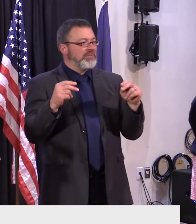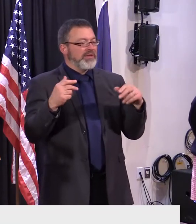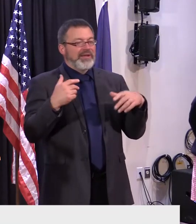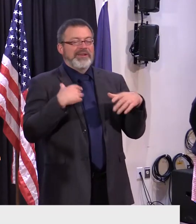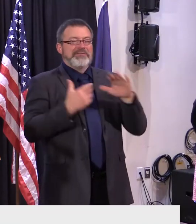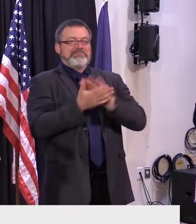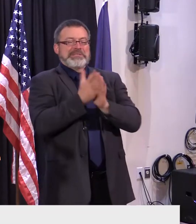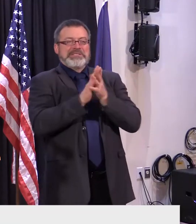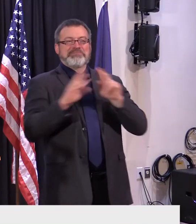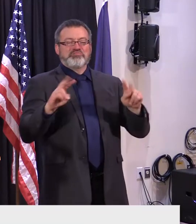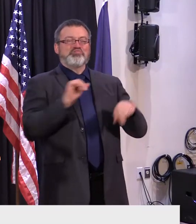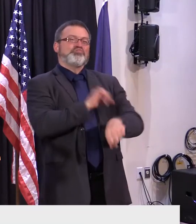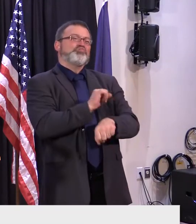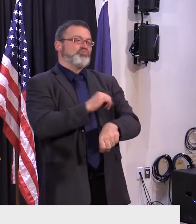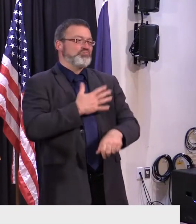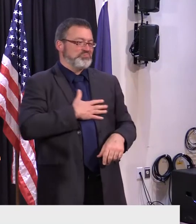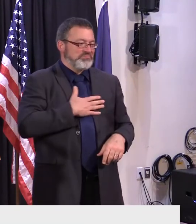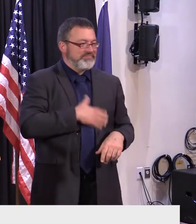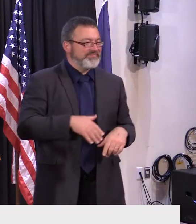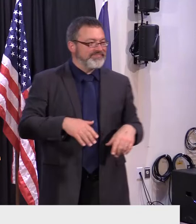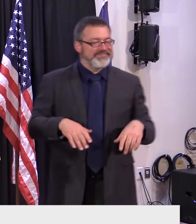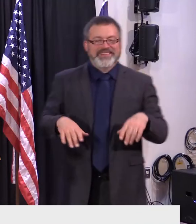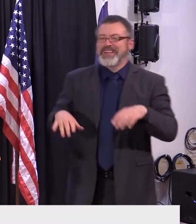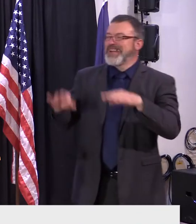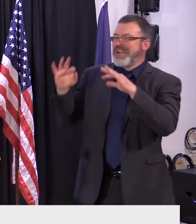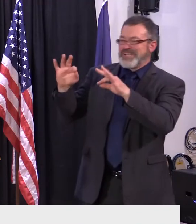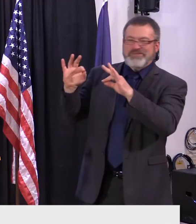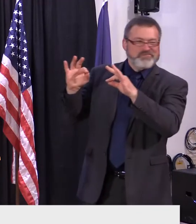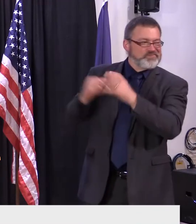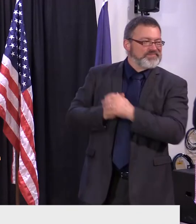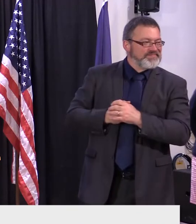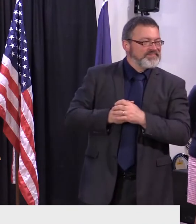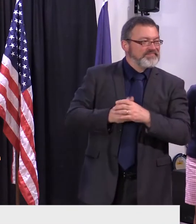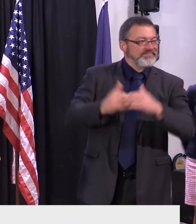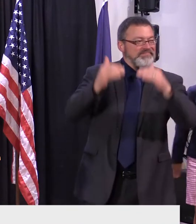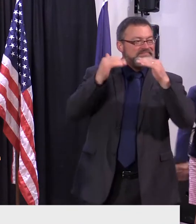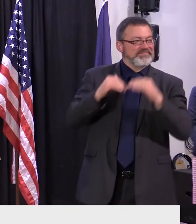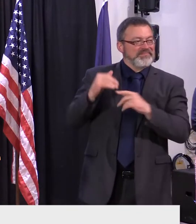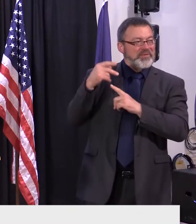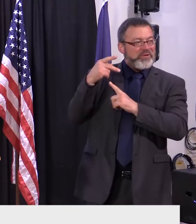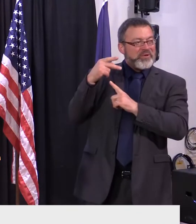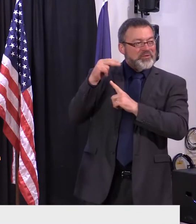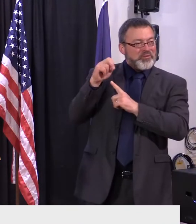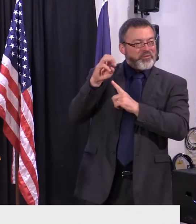it that's all i've got thank you ed barber newport daily express